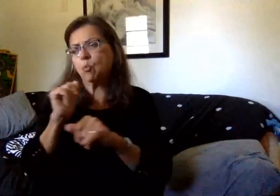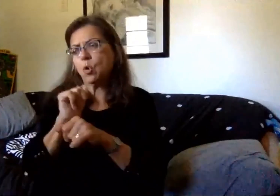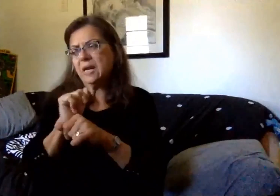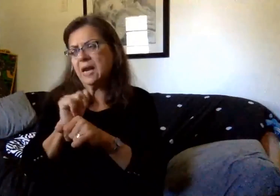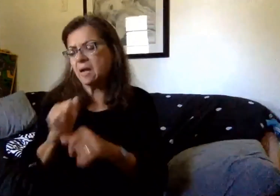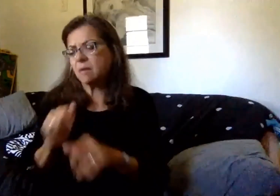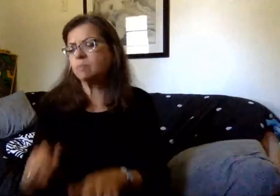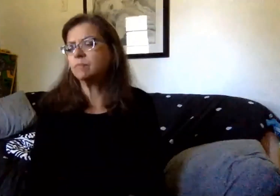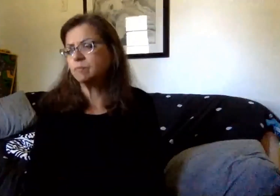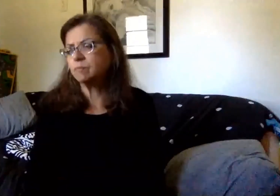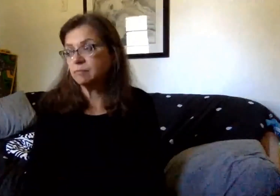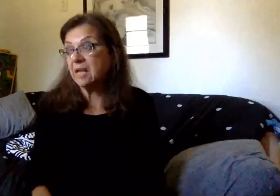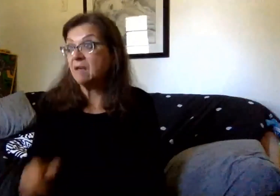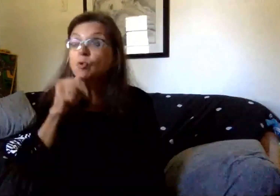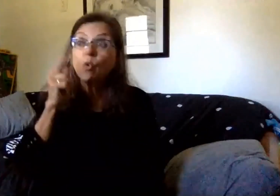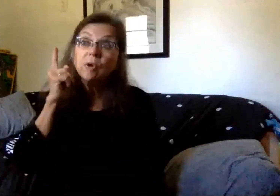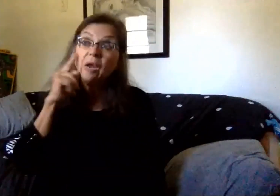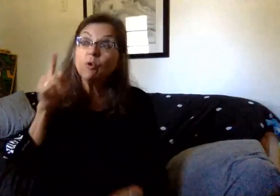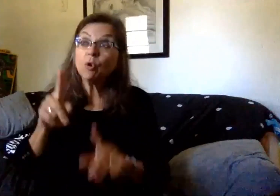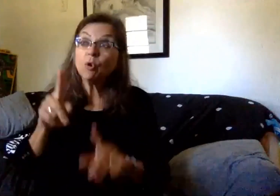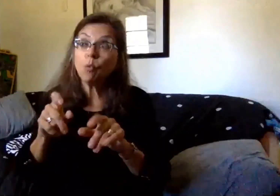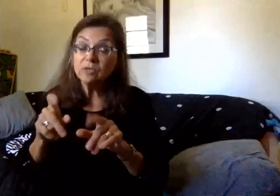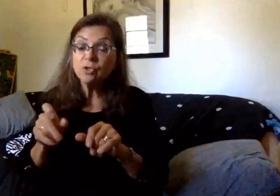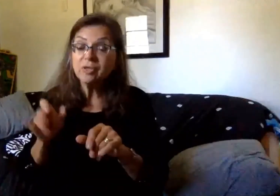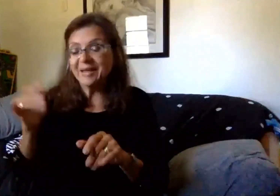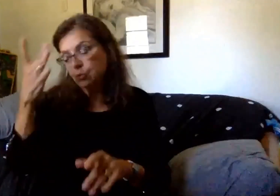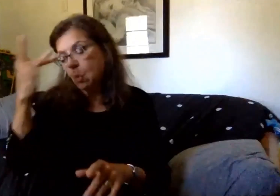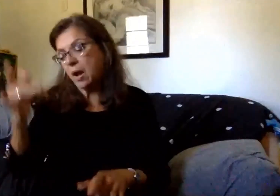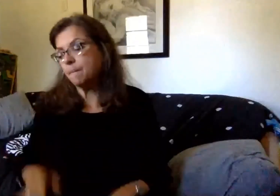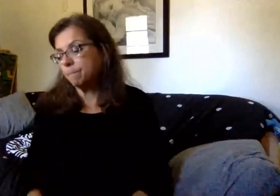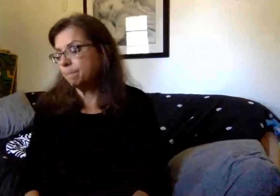if you don't hear your question read, that's one of the reasons why.